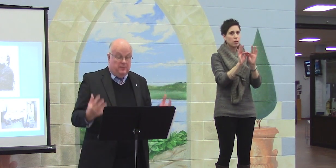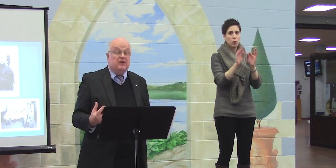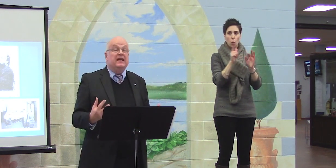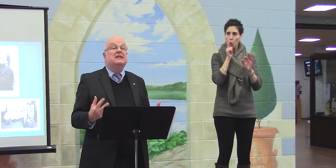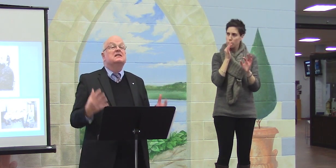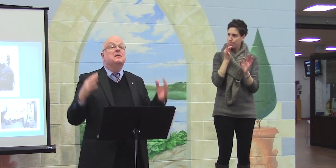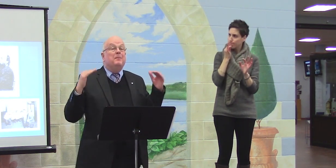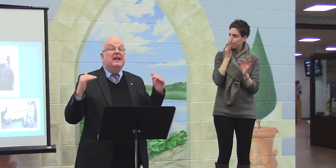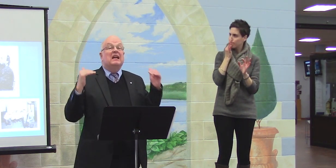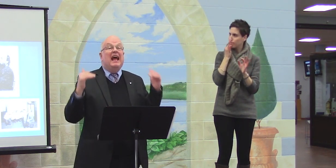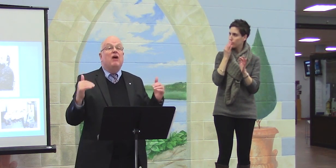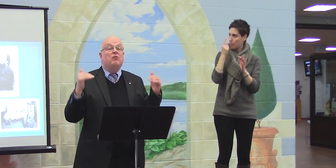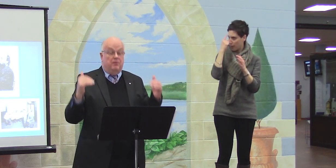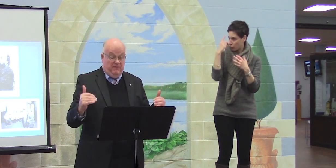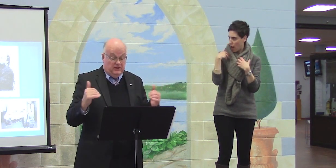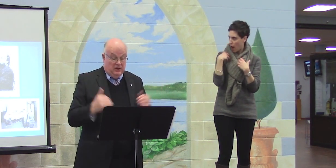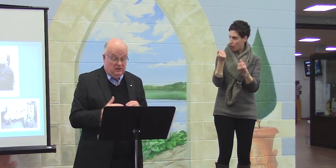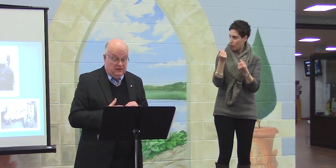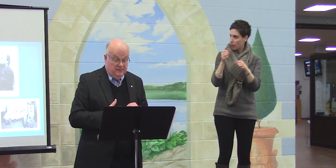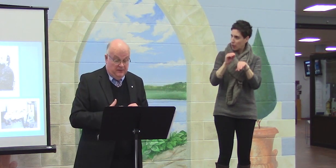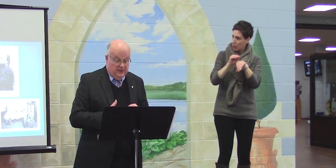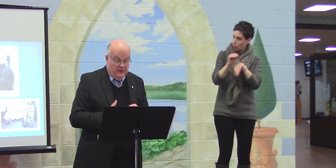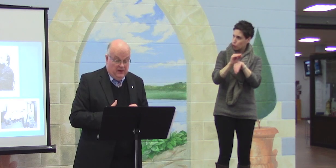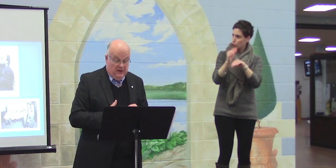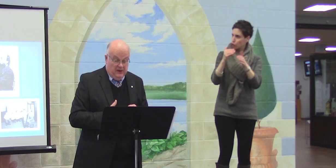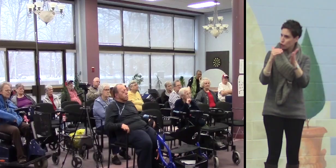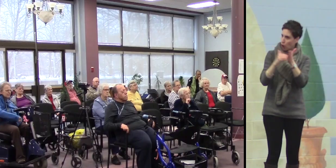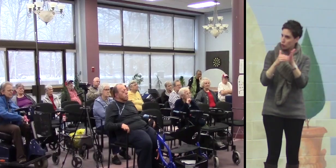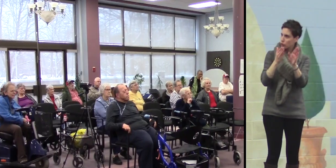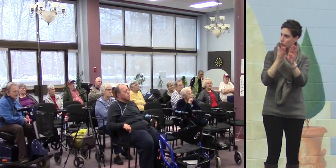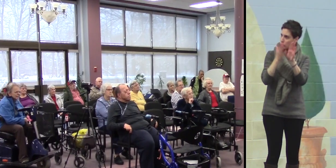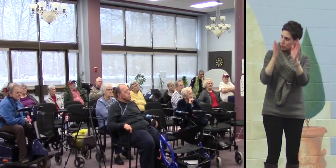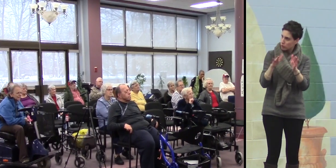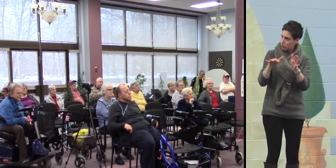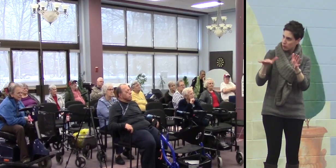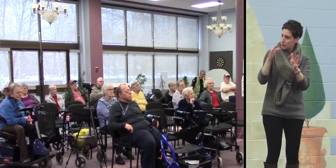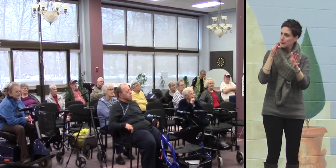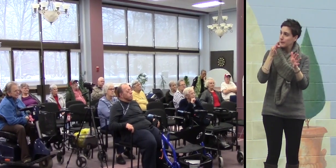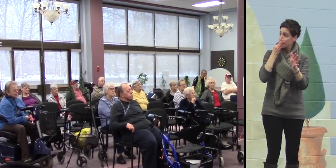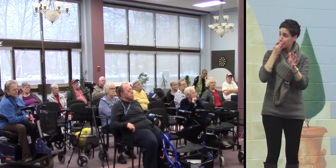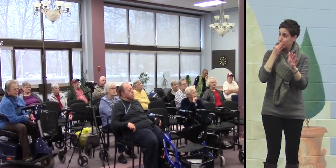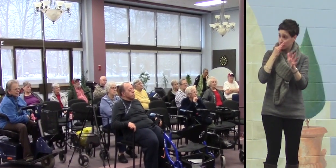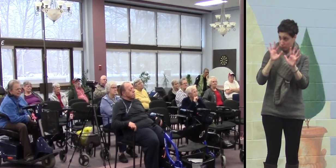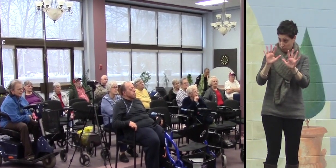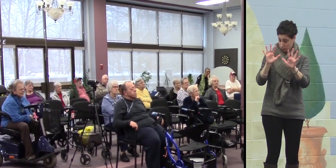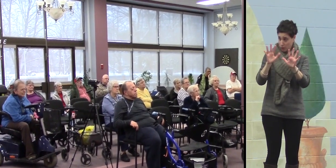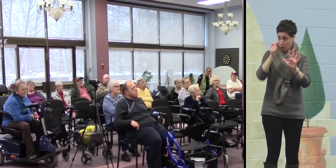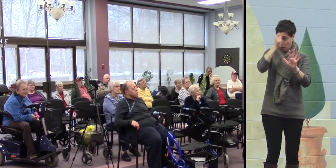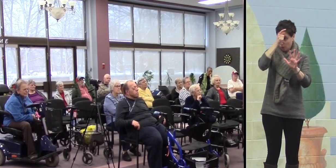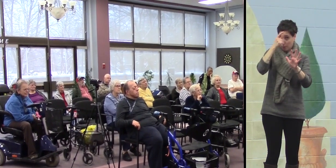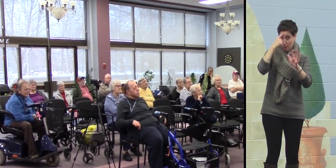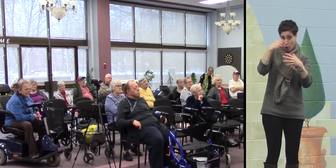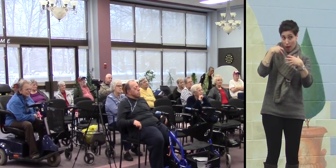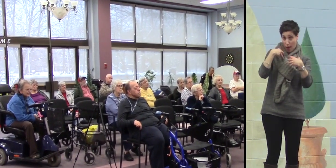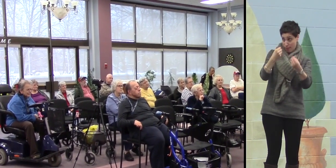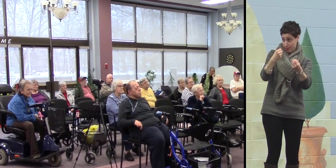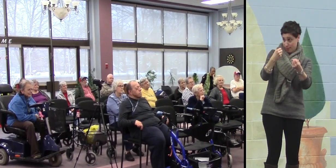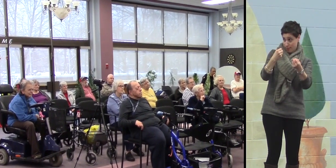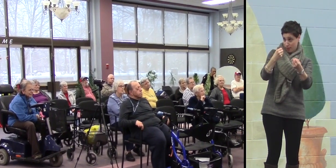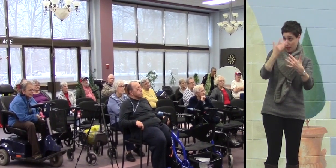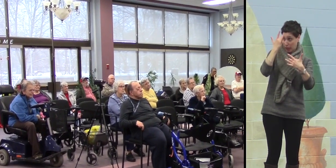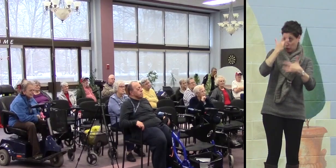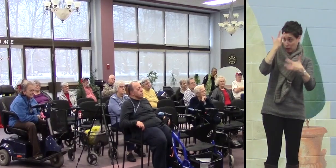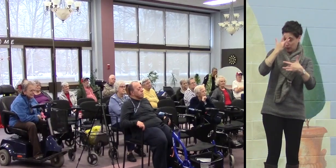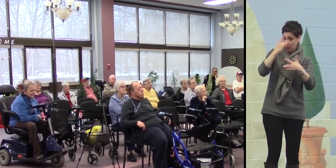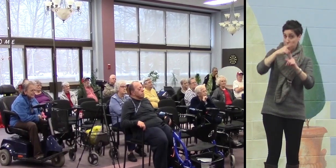and experienced mental health professionals who not only understand mental illness, but